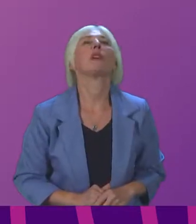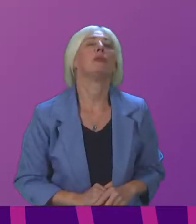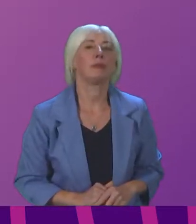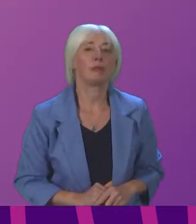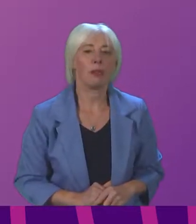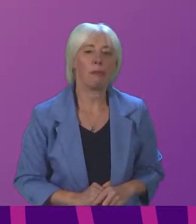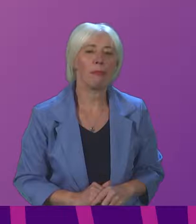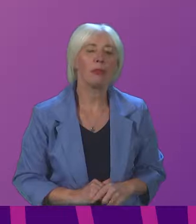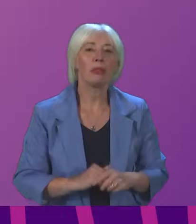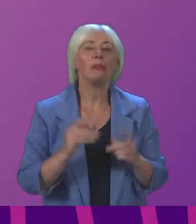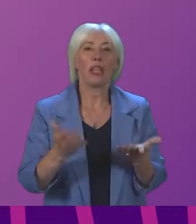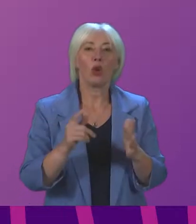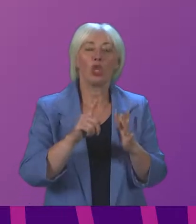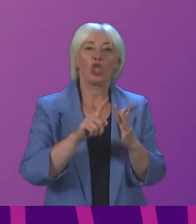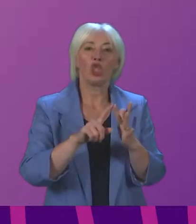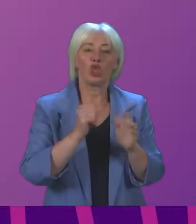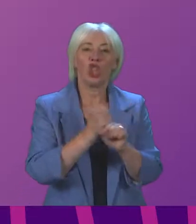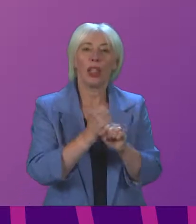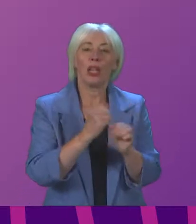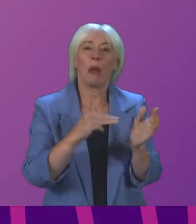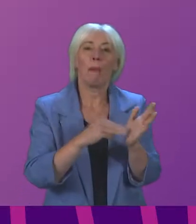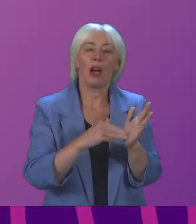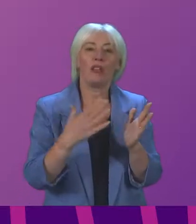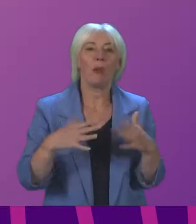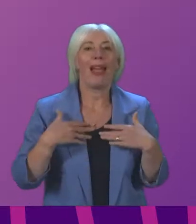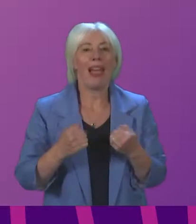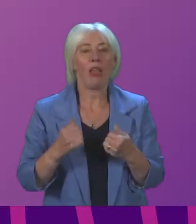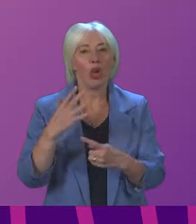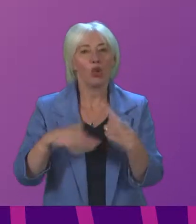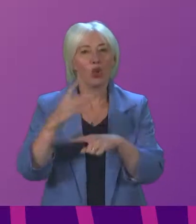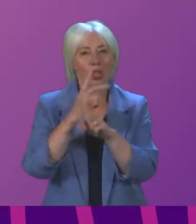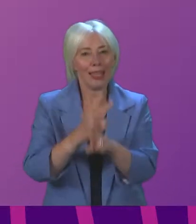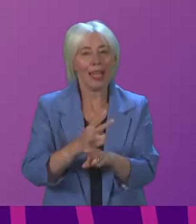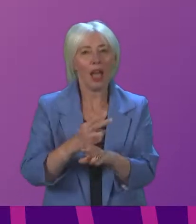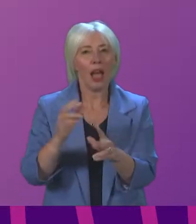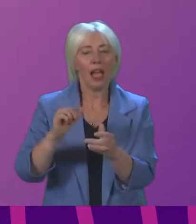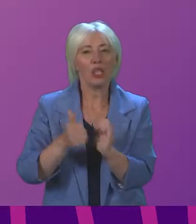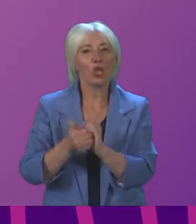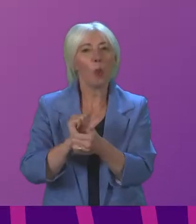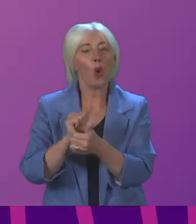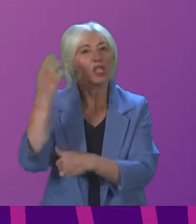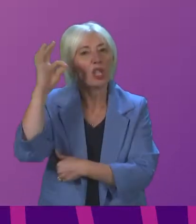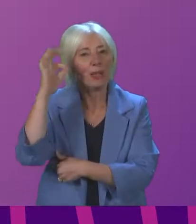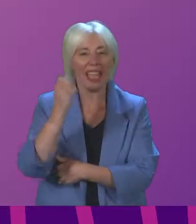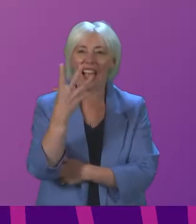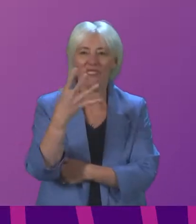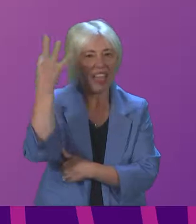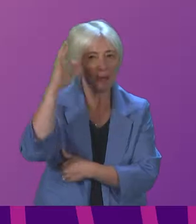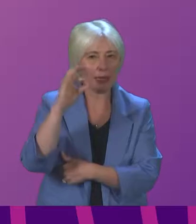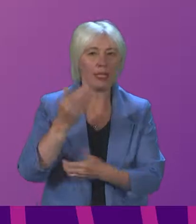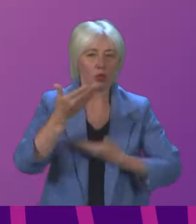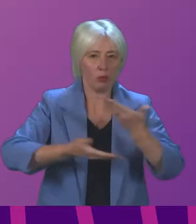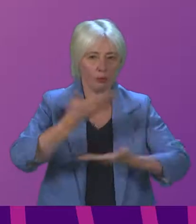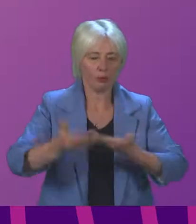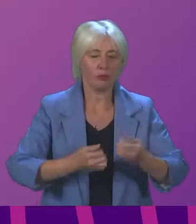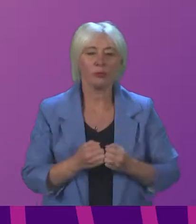I call on Gillian Martin to speak on behalf of the Health, Social Care and Sport Committee. Up to five minutes. Thank you, President